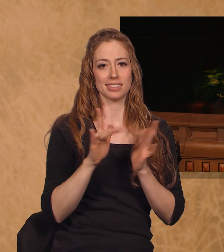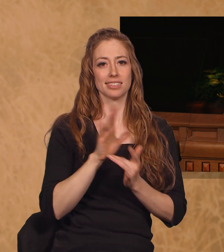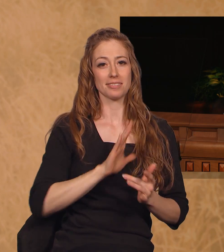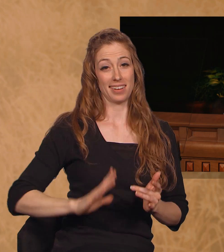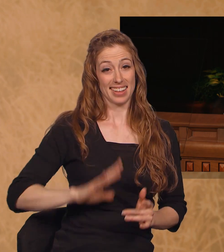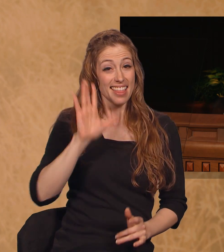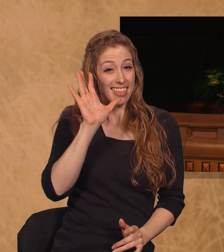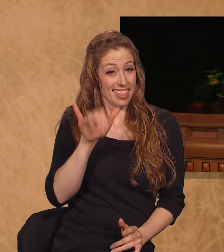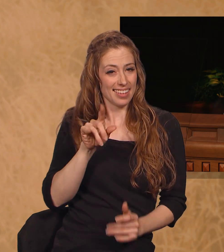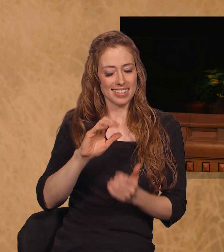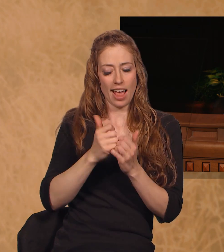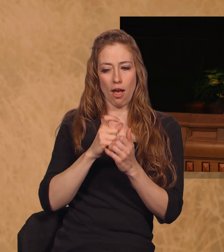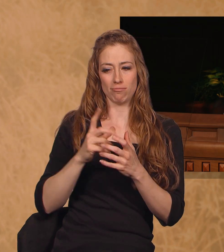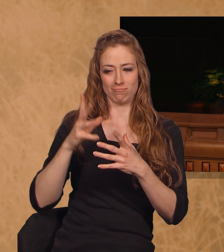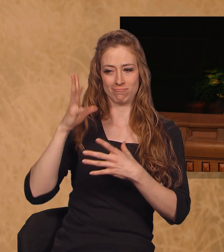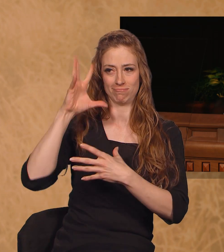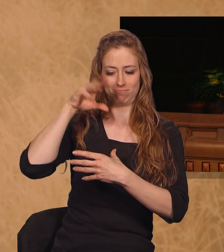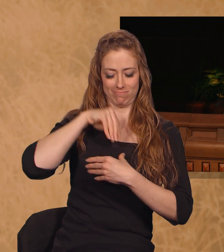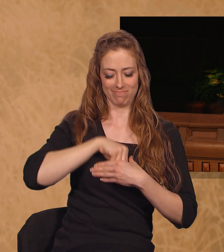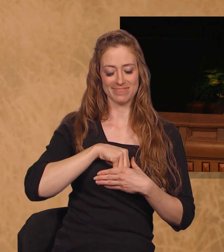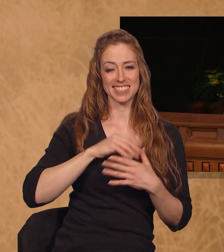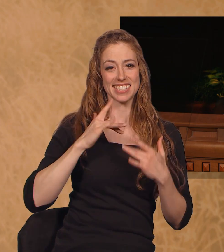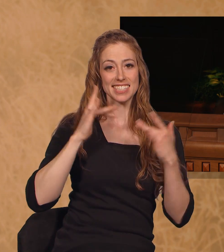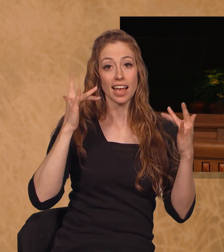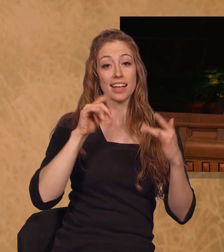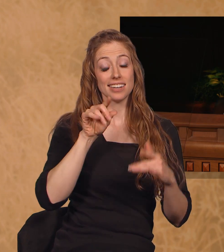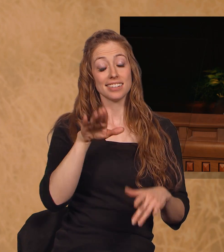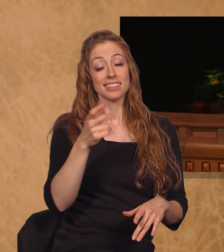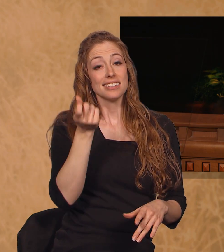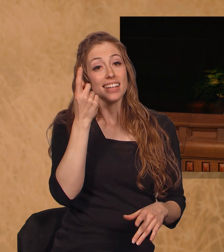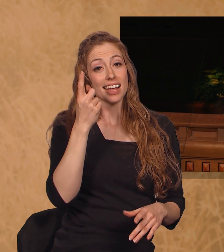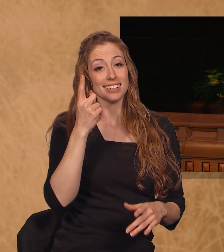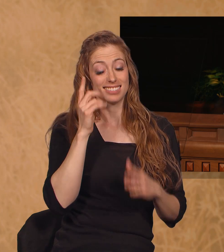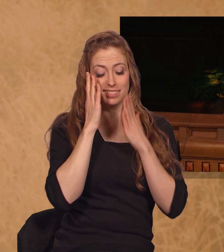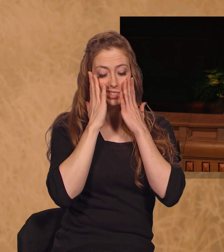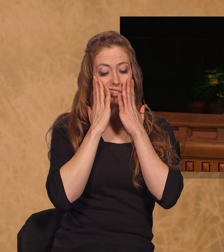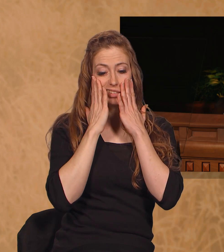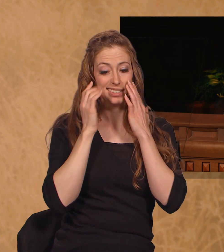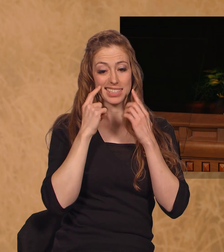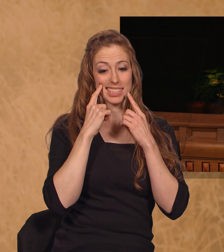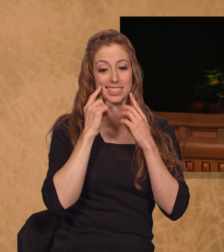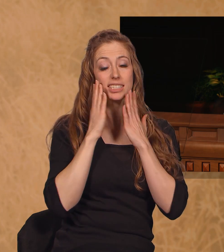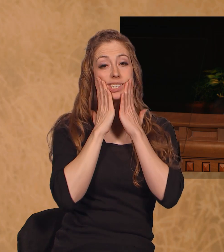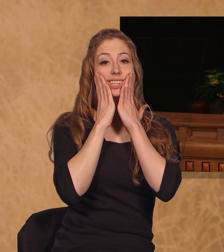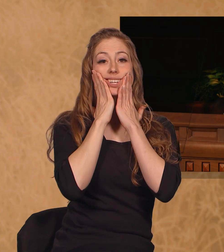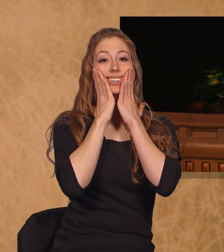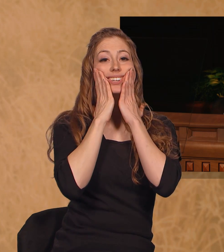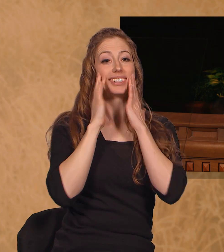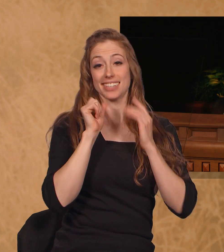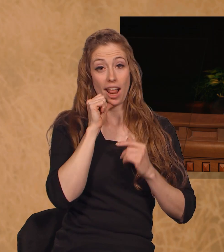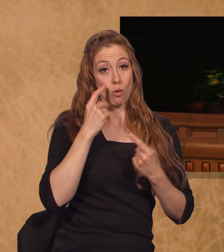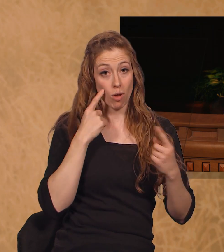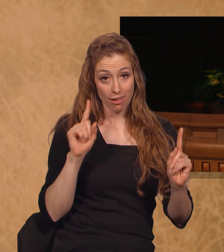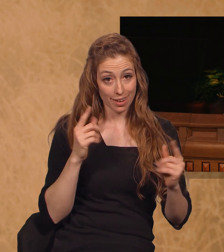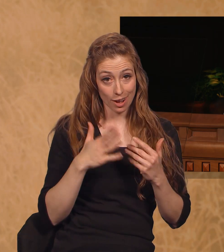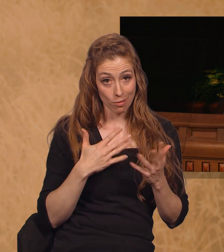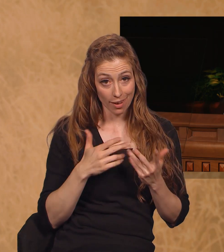shiny. And besides, as all of you can see, the shiny cream didn't work on my wrinkles anyway.